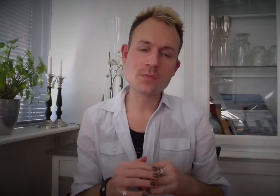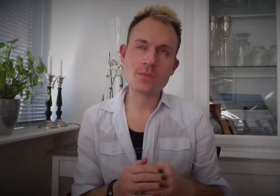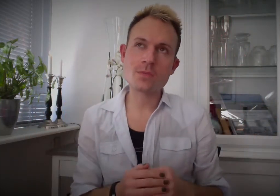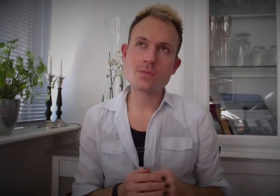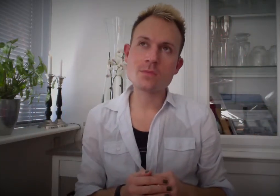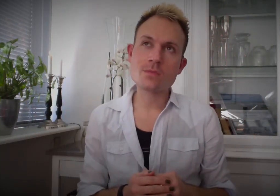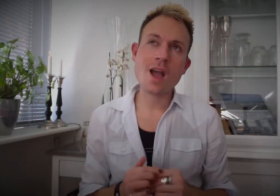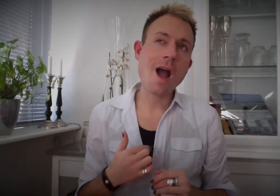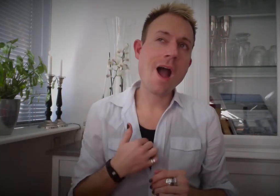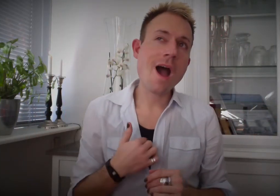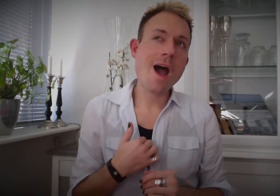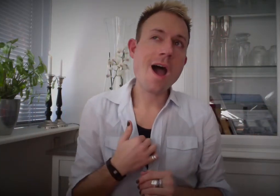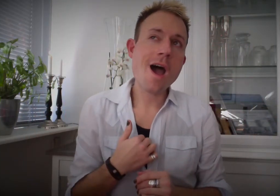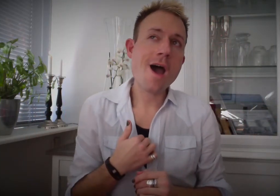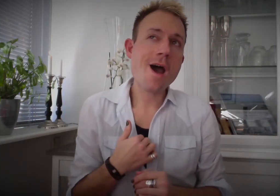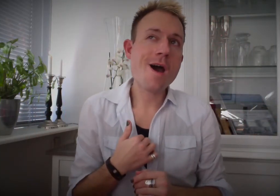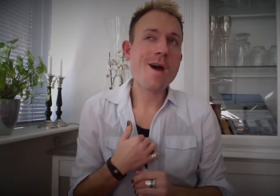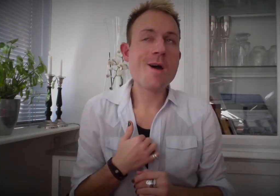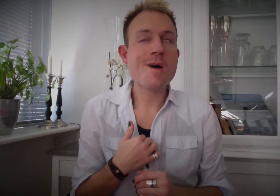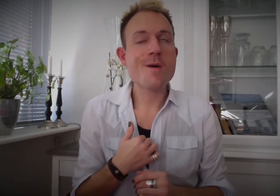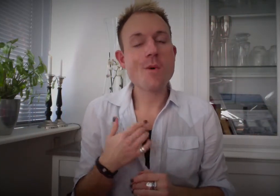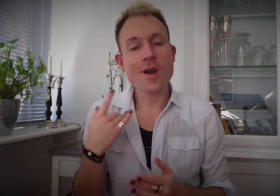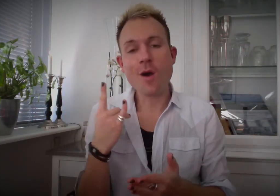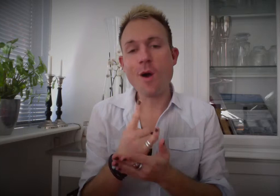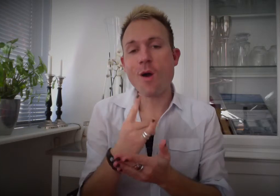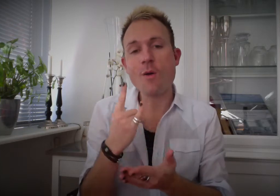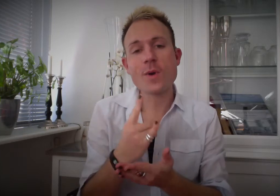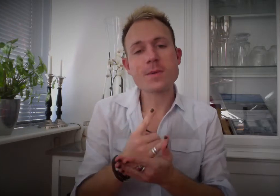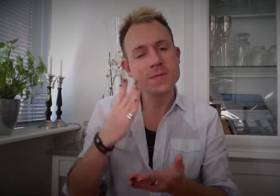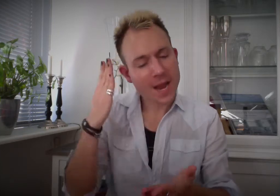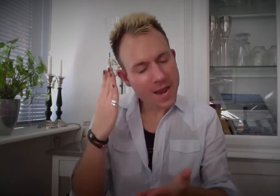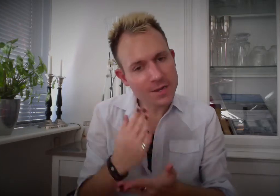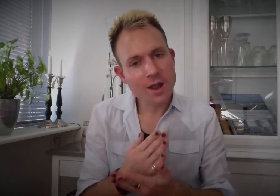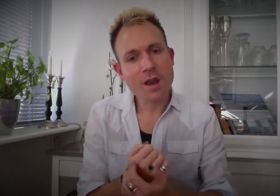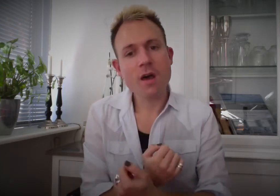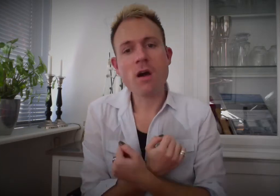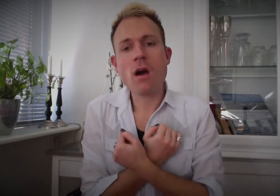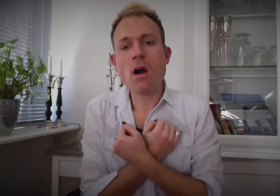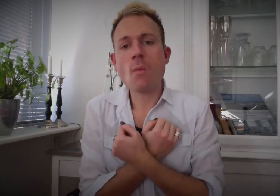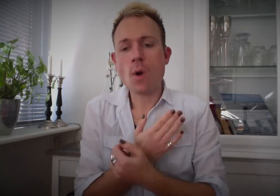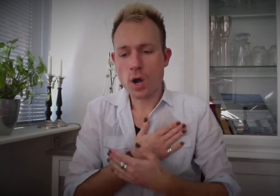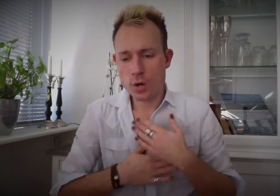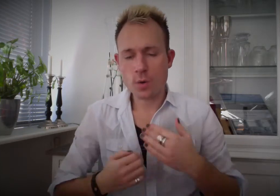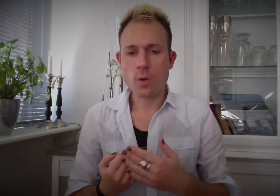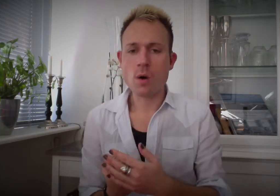I was always certain love would grow